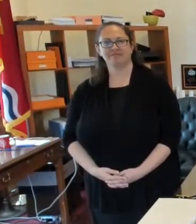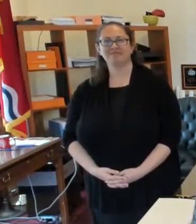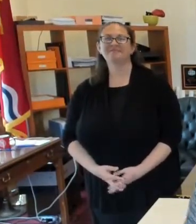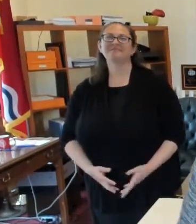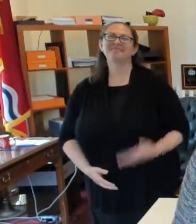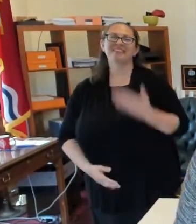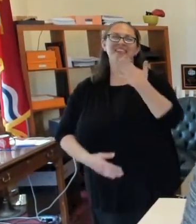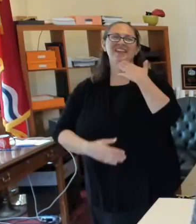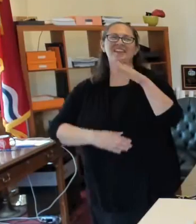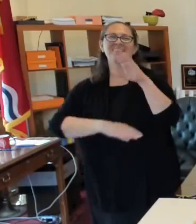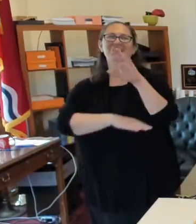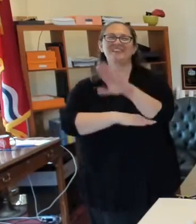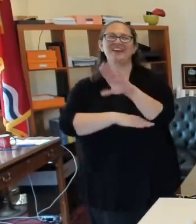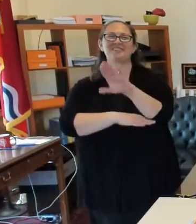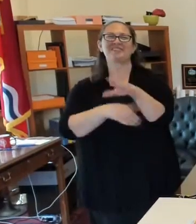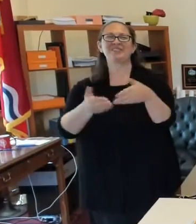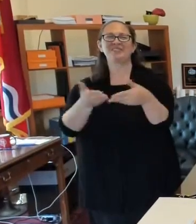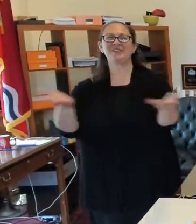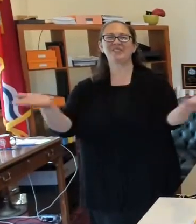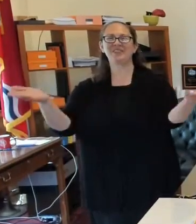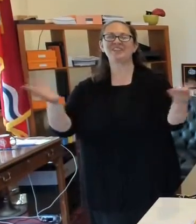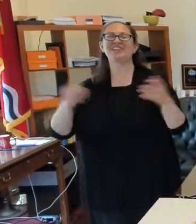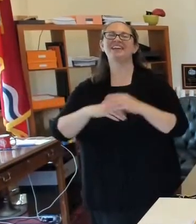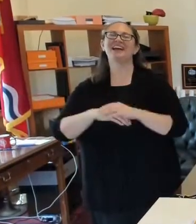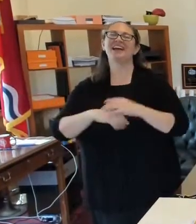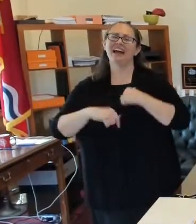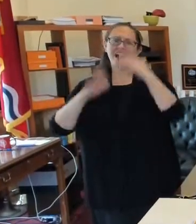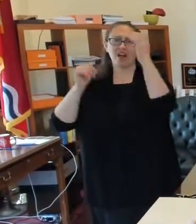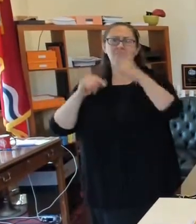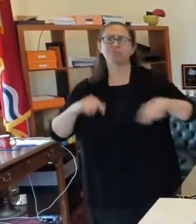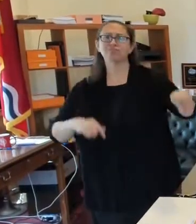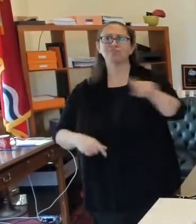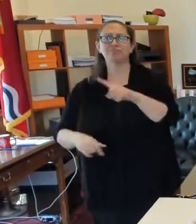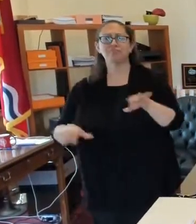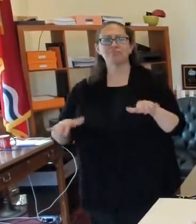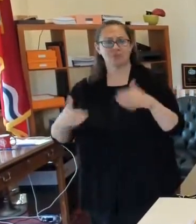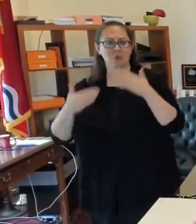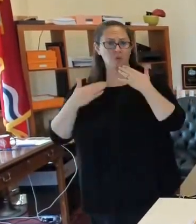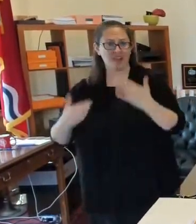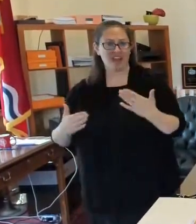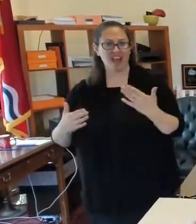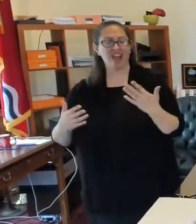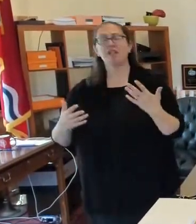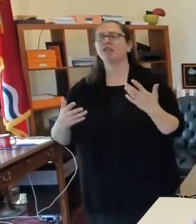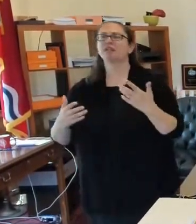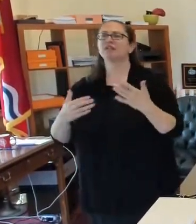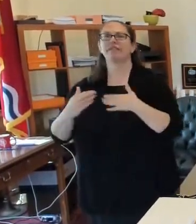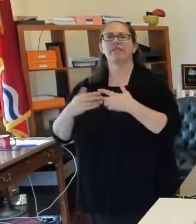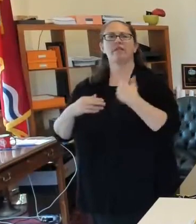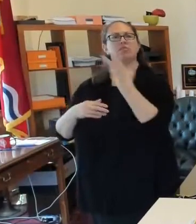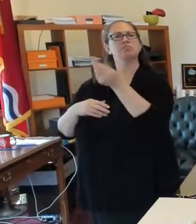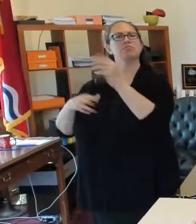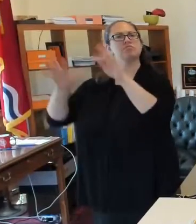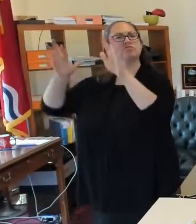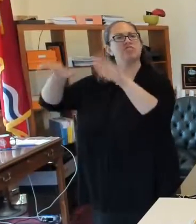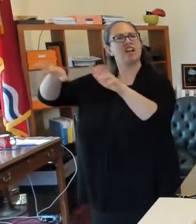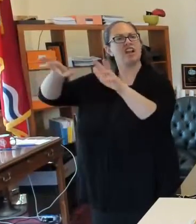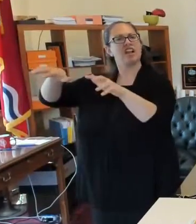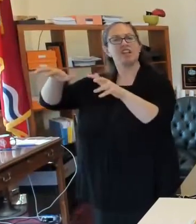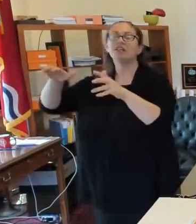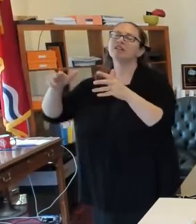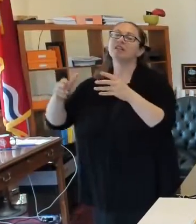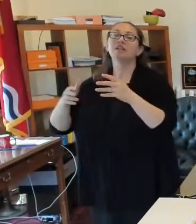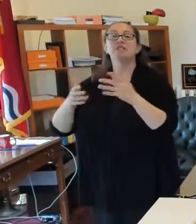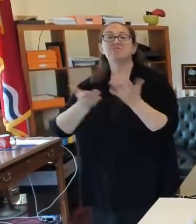Good afternoon, everybody. Hope you're all doing well on this kind of rainy afternoon. It's nice to have a little break in the